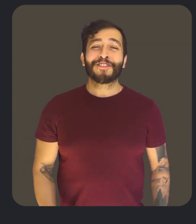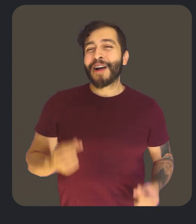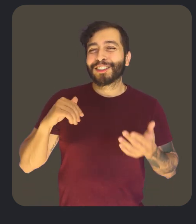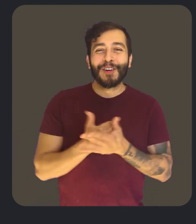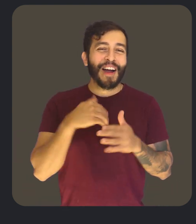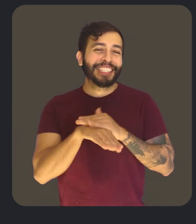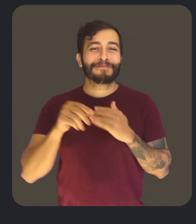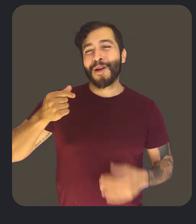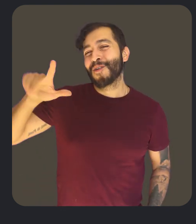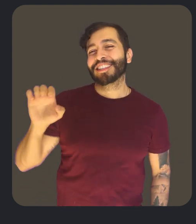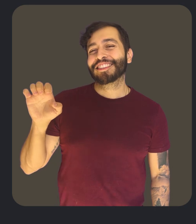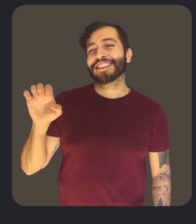What's new in accessibility at Google?